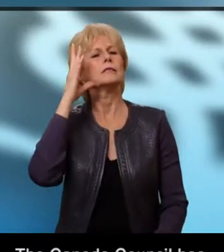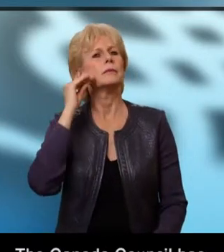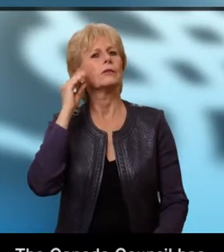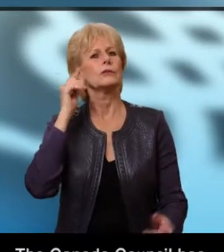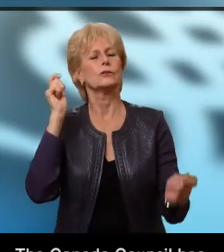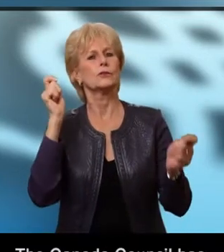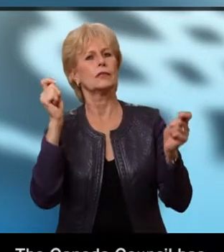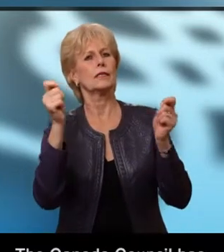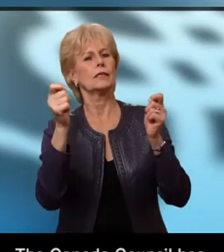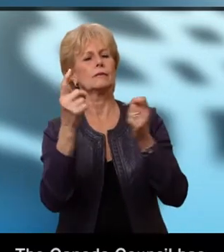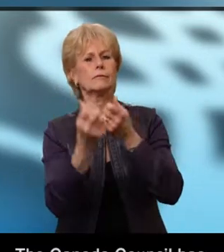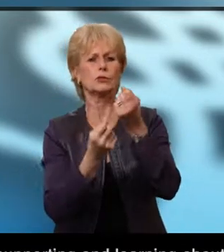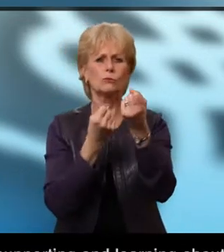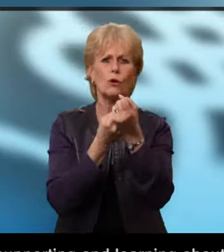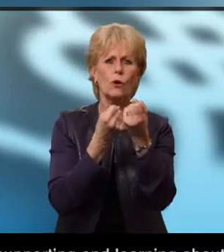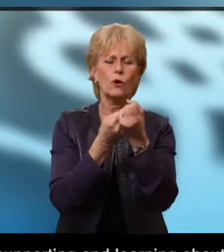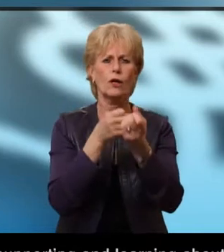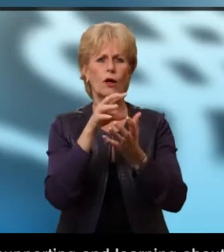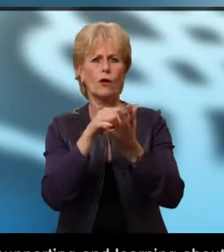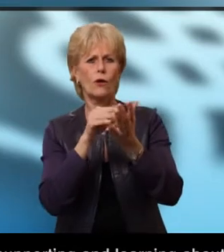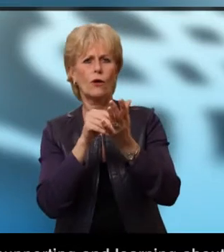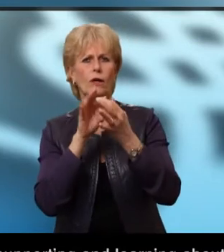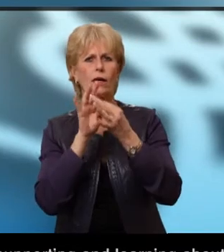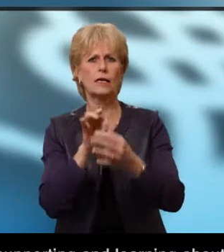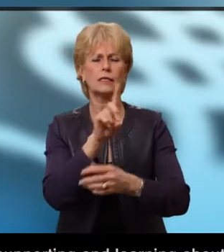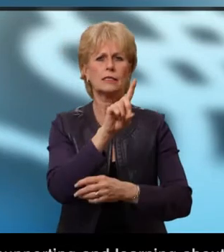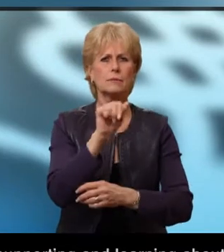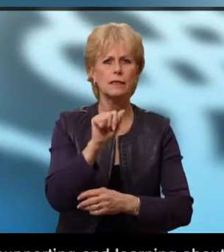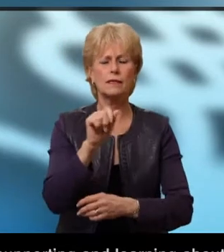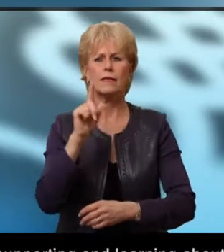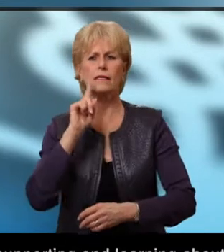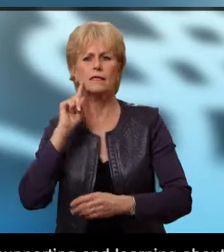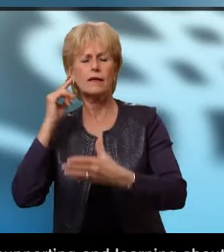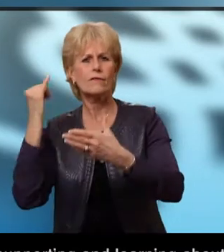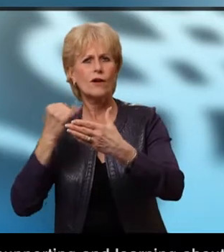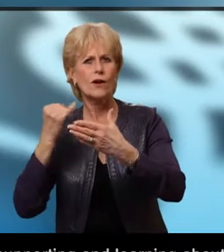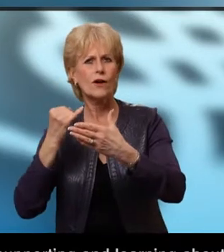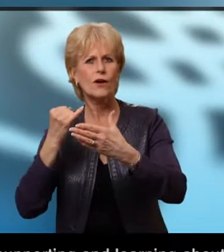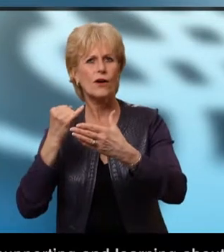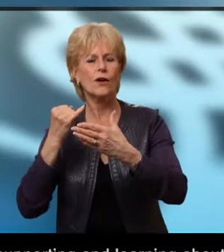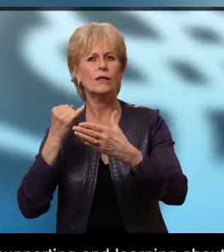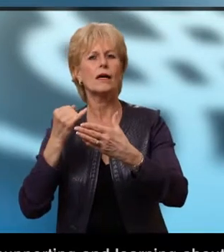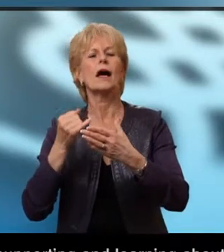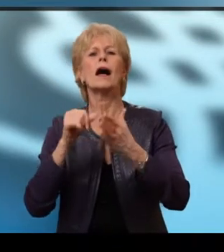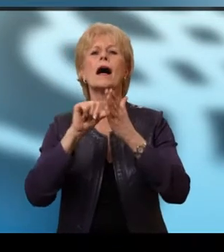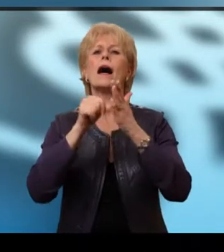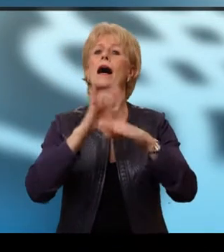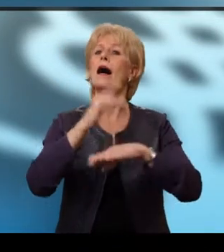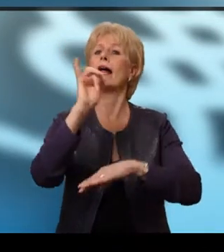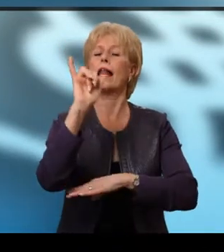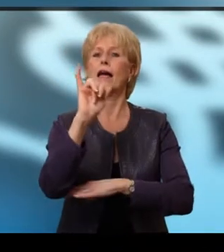experiences supporting and learning about disability and deaf arts. Highlights include